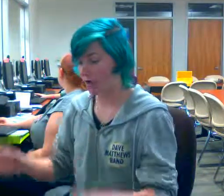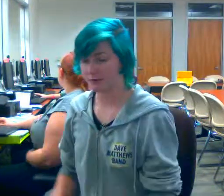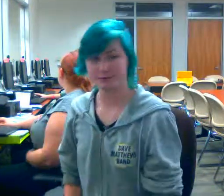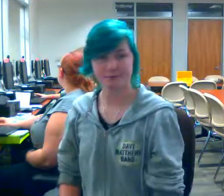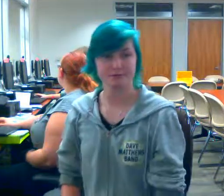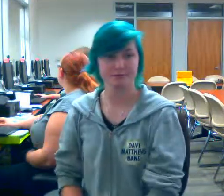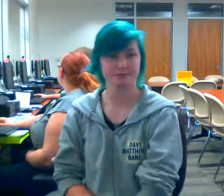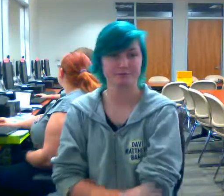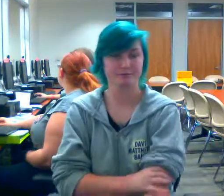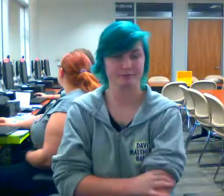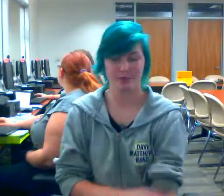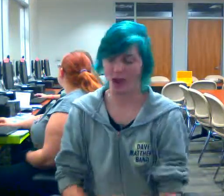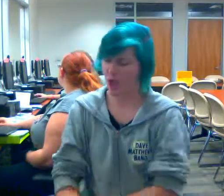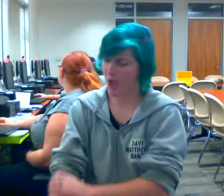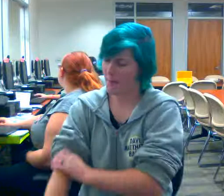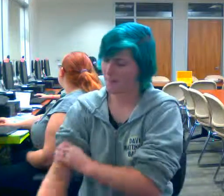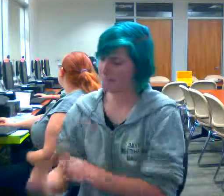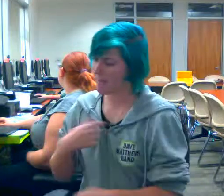And then you go to desktop.